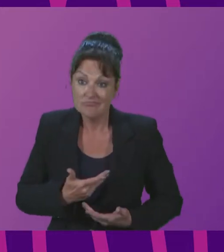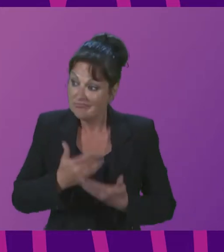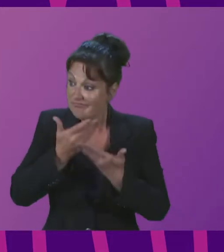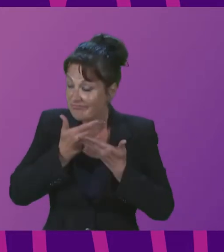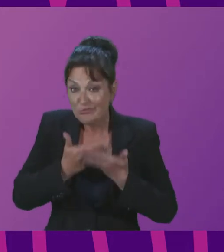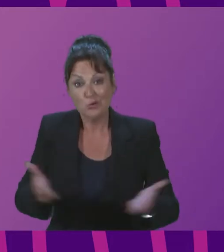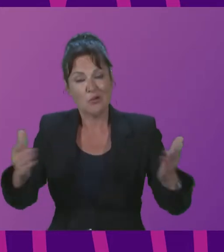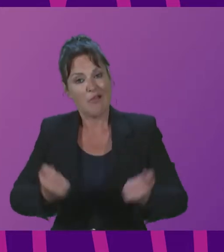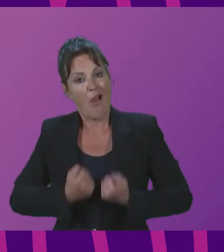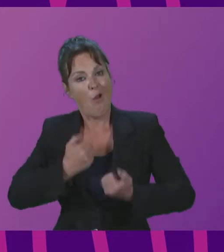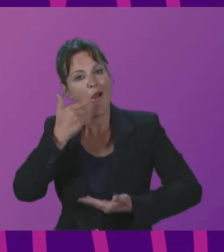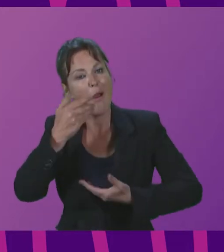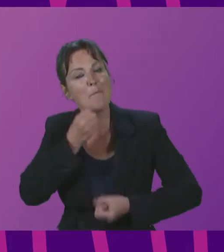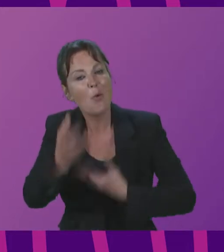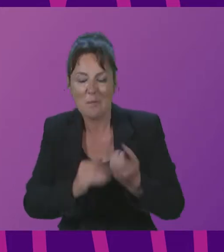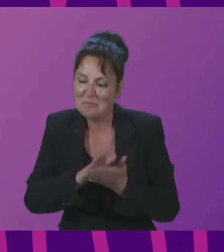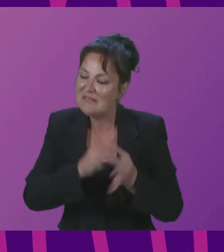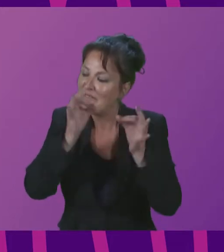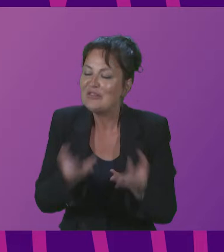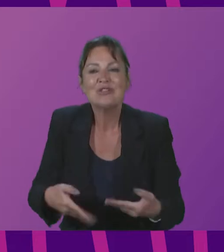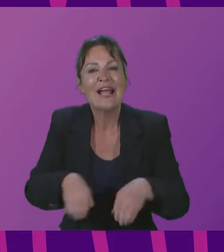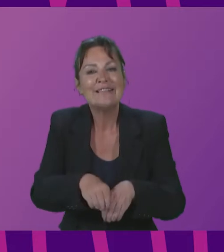way of officially ending our summit